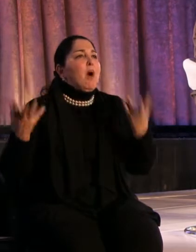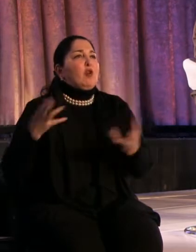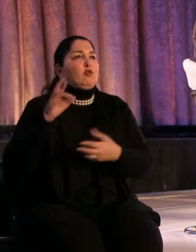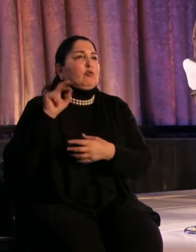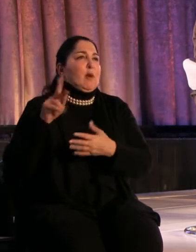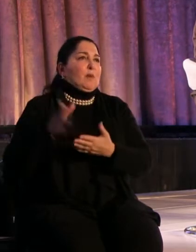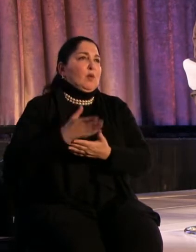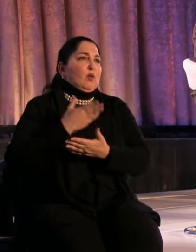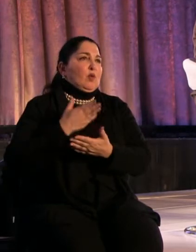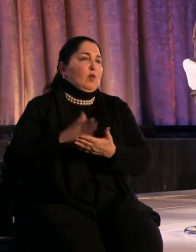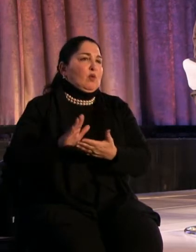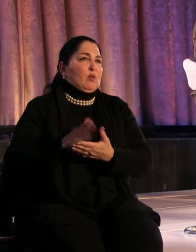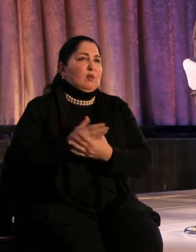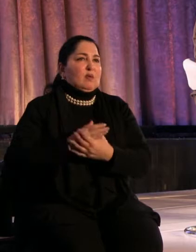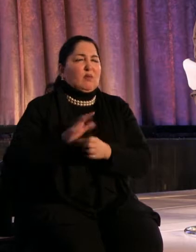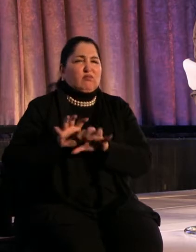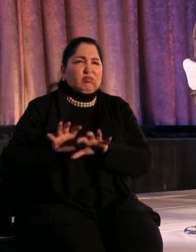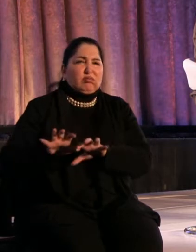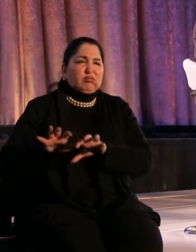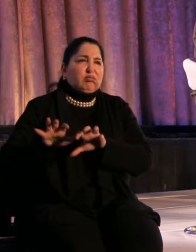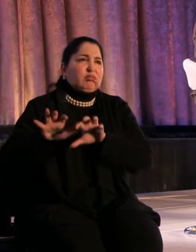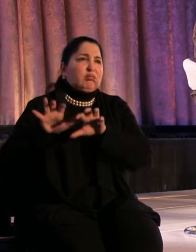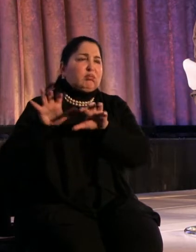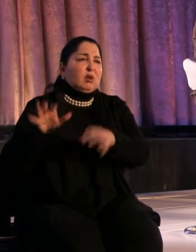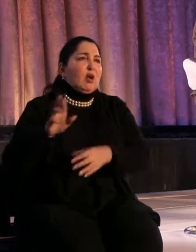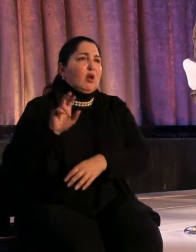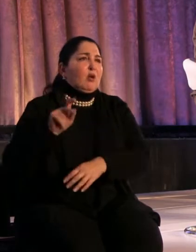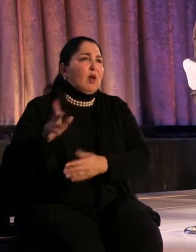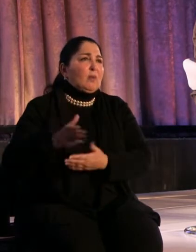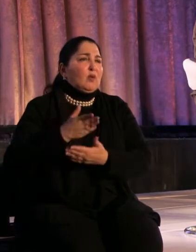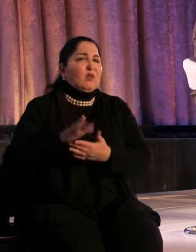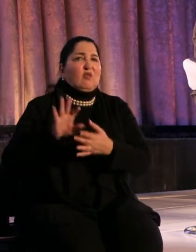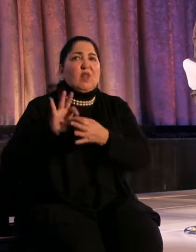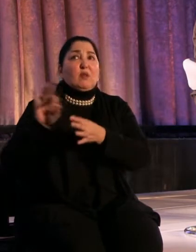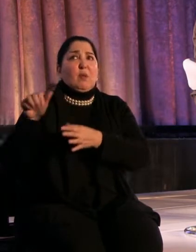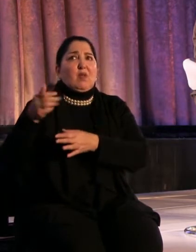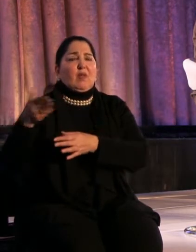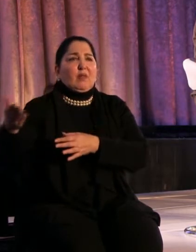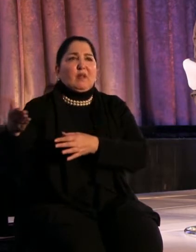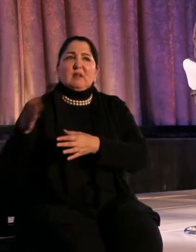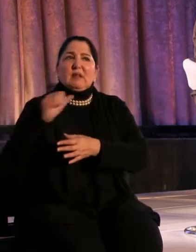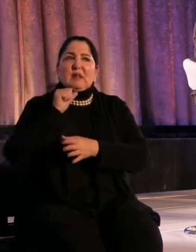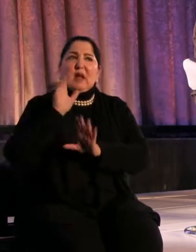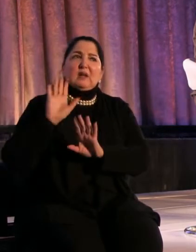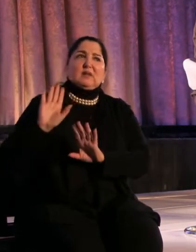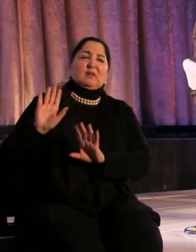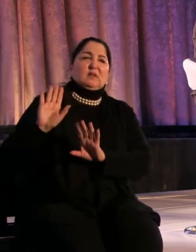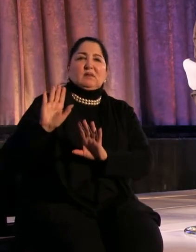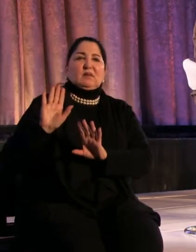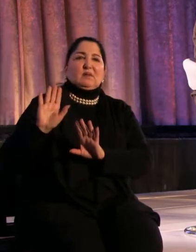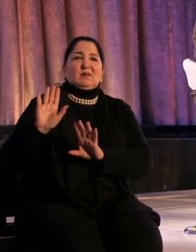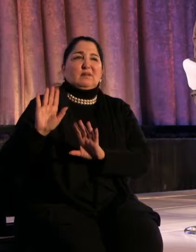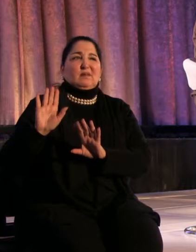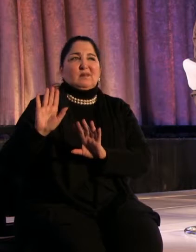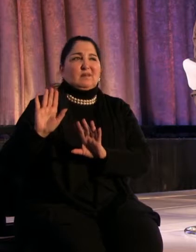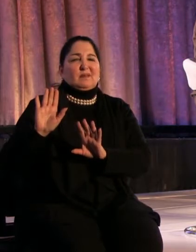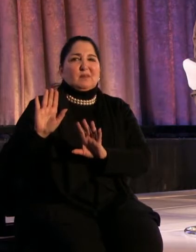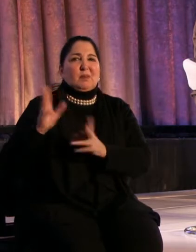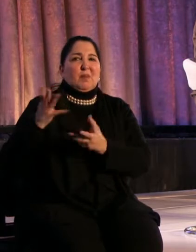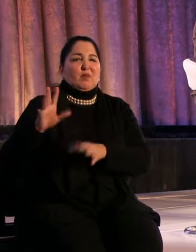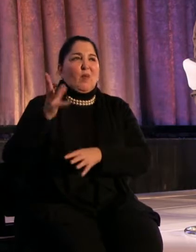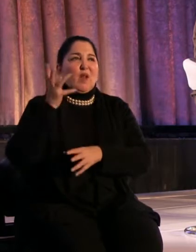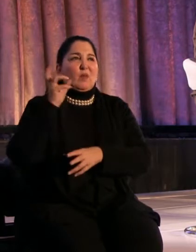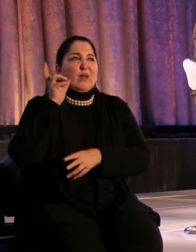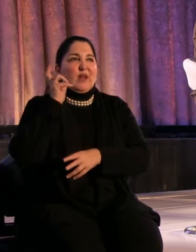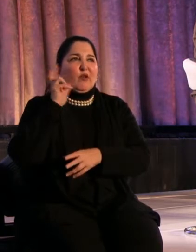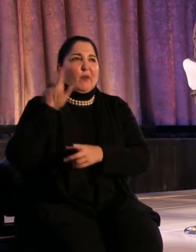music and, and that has to do with other things that are, that are not so popular, you know, people don't want to